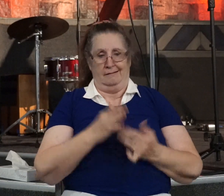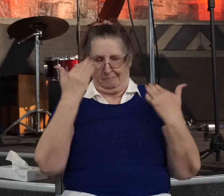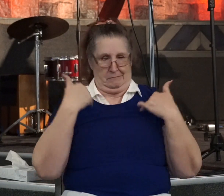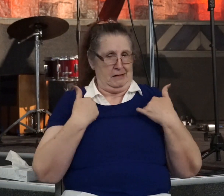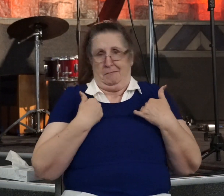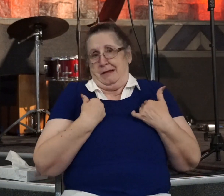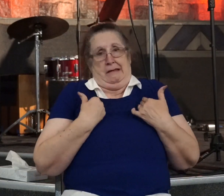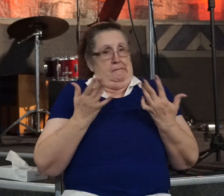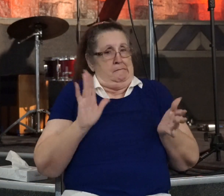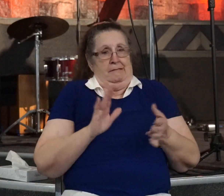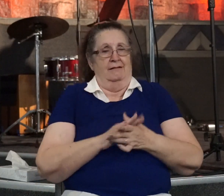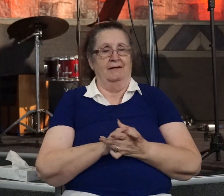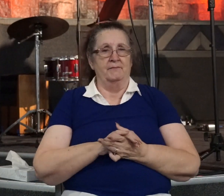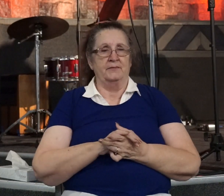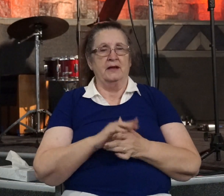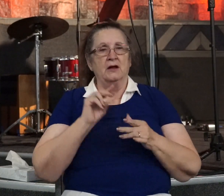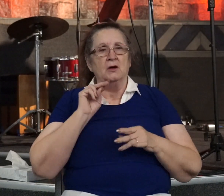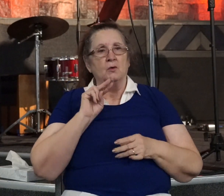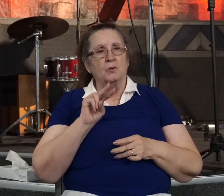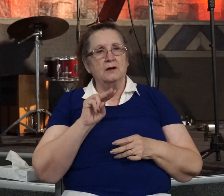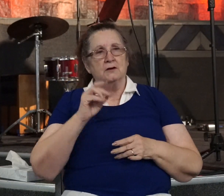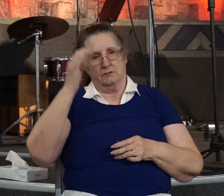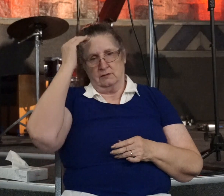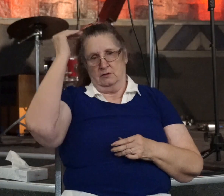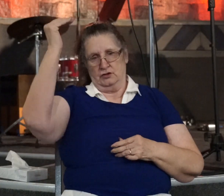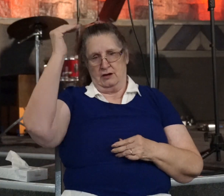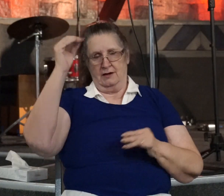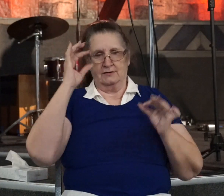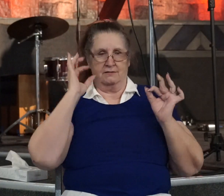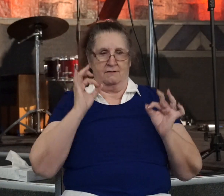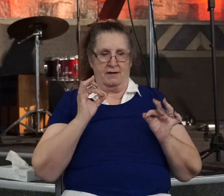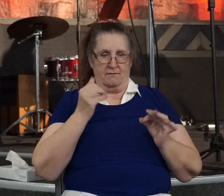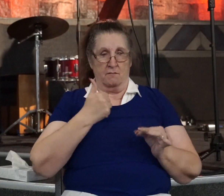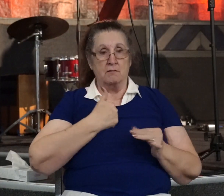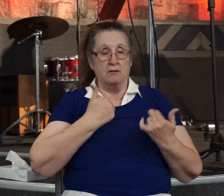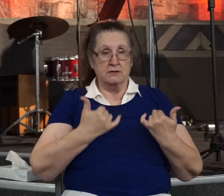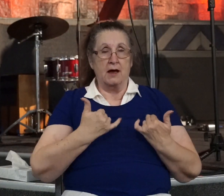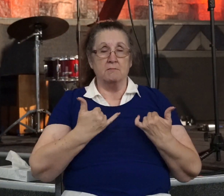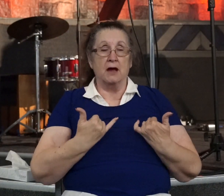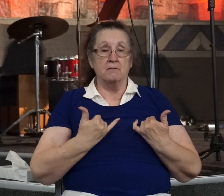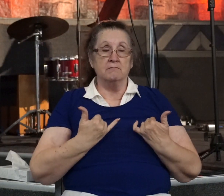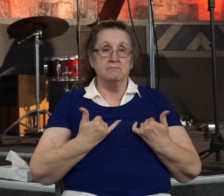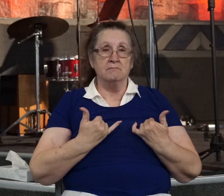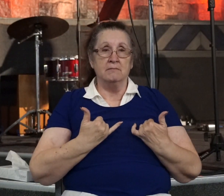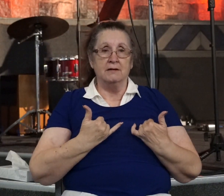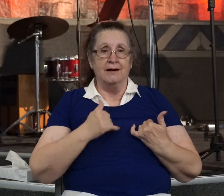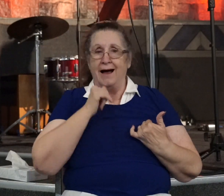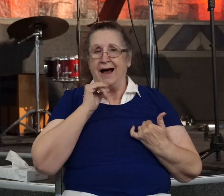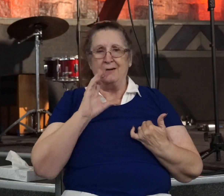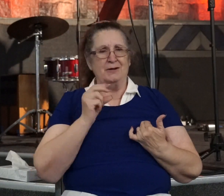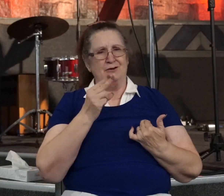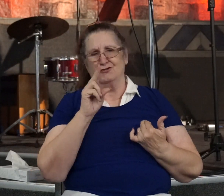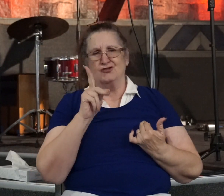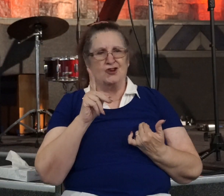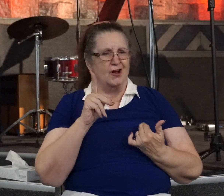we can look at some of the giants of the faith in our own time, man I'm no Chuck Smith I'm no Billy Graham